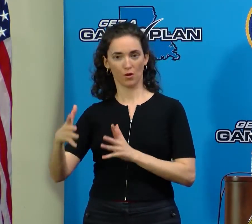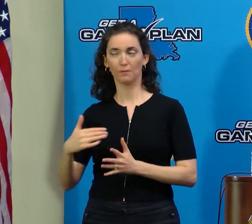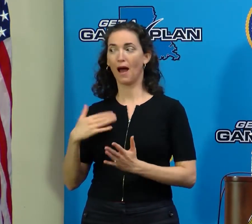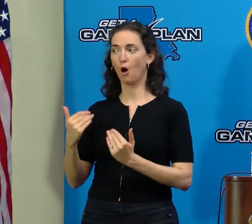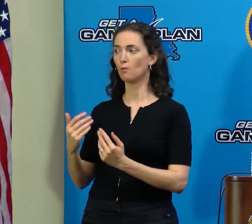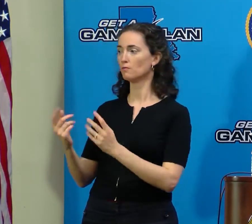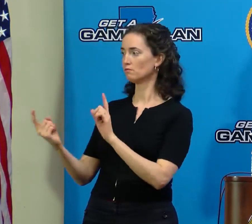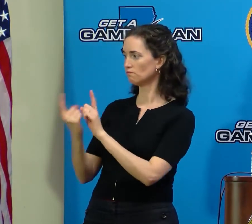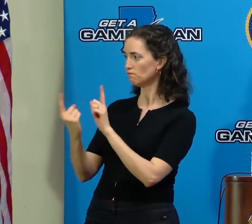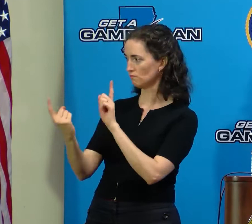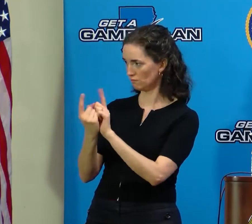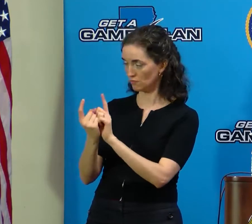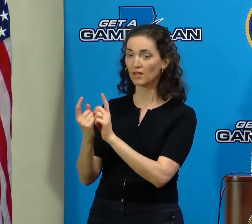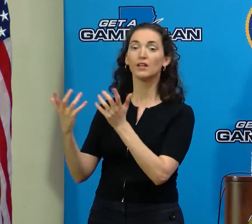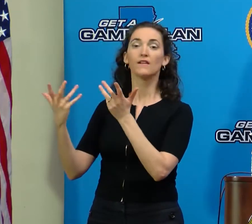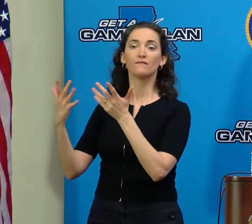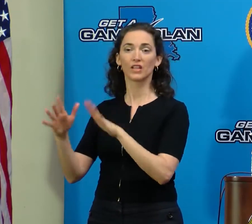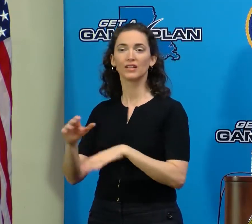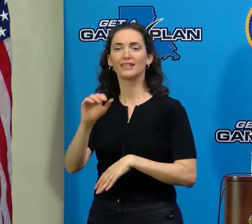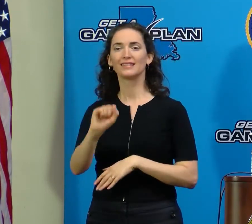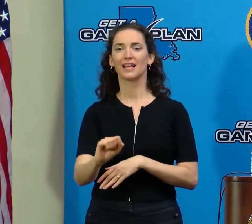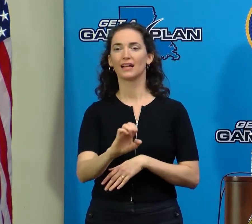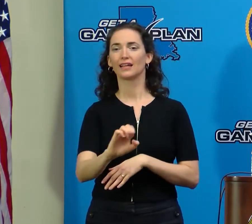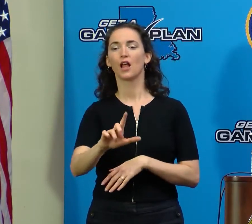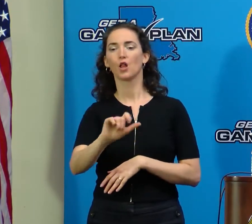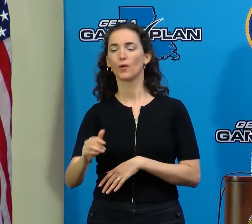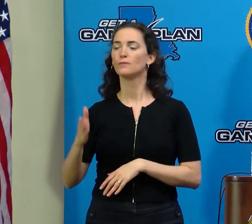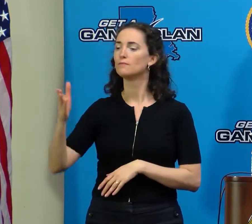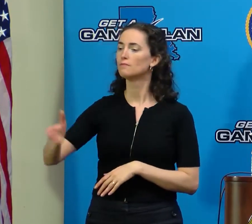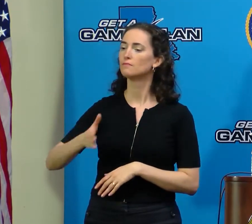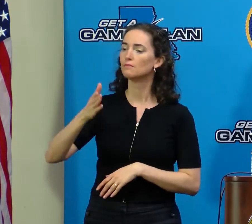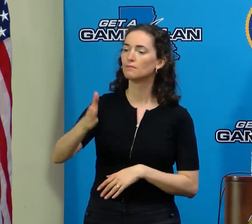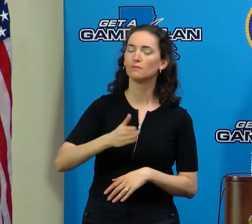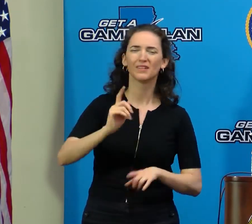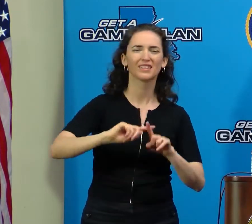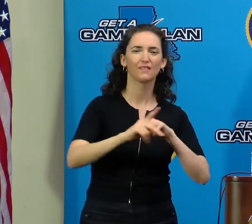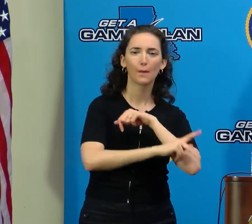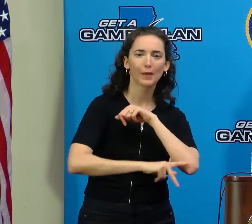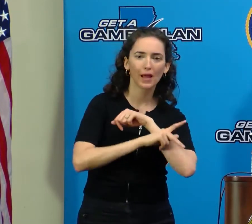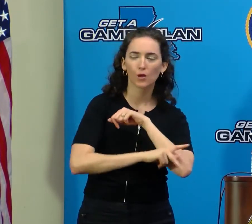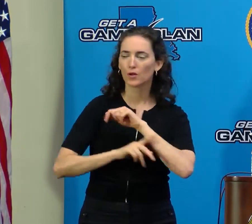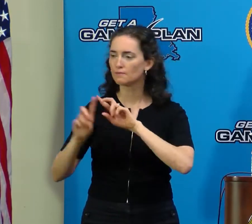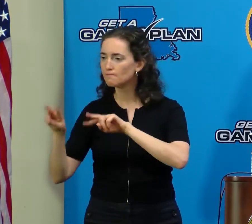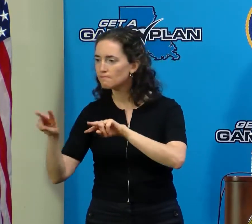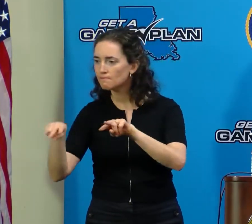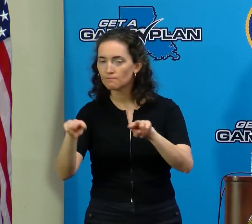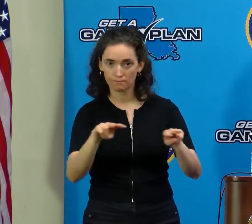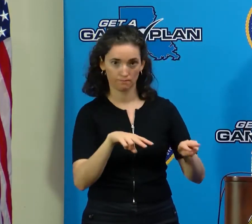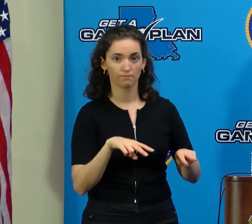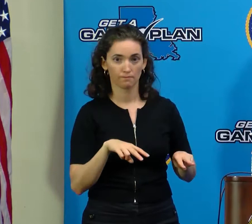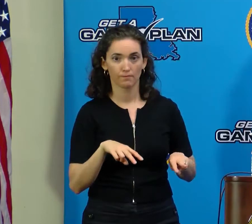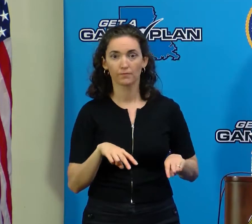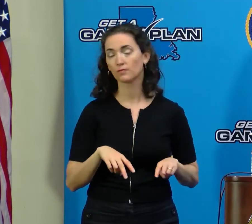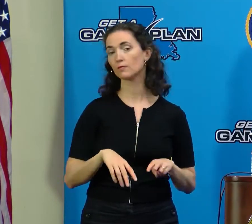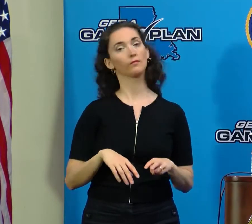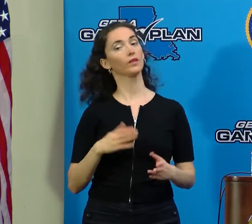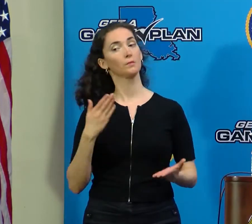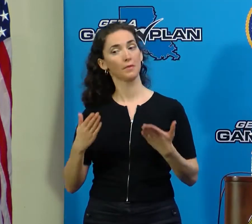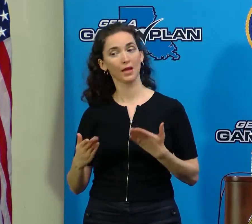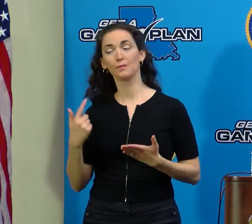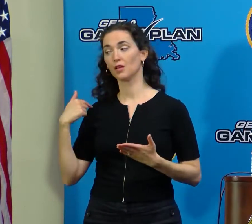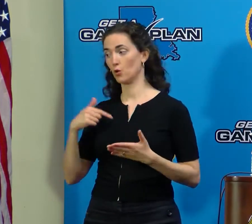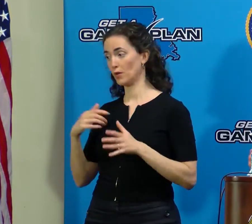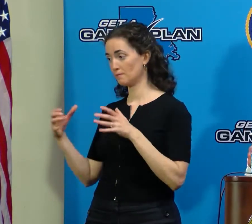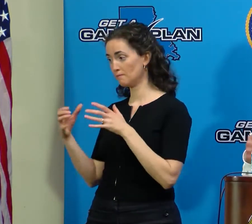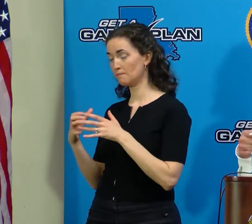then travel across southeast Louisiana and visit several of the parishes as well. And we may just make ourselves available